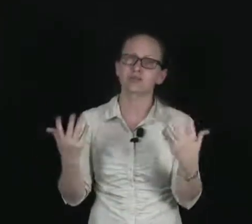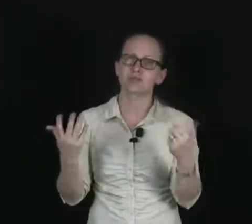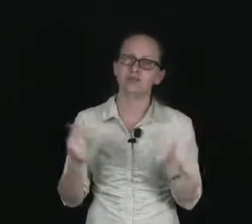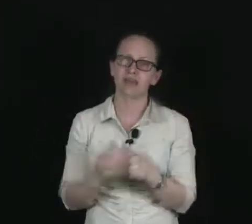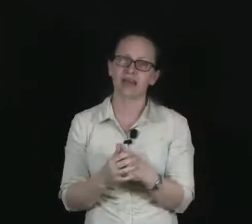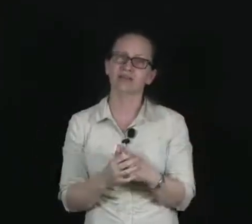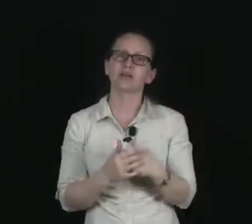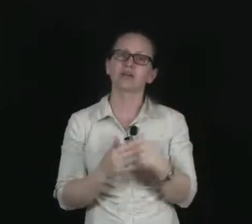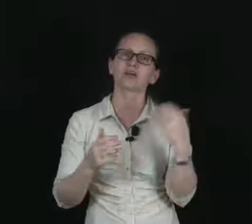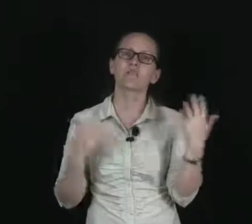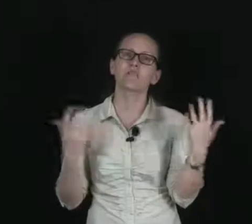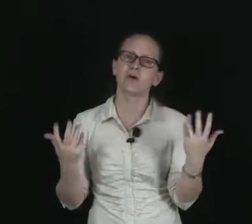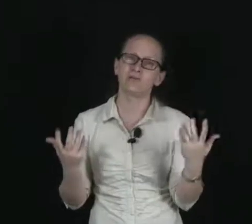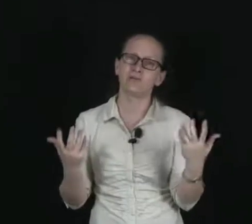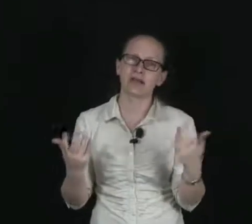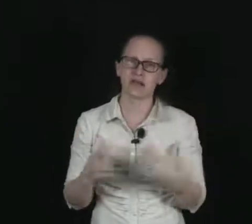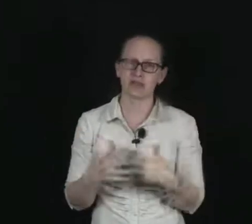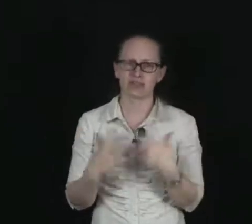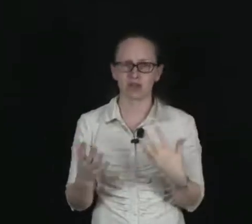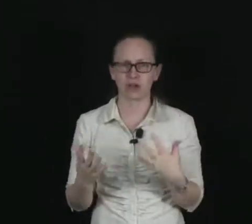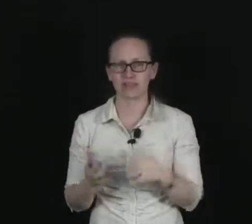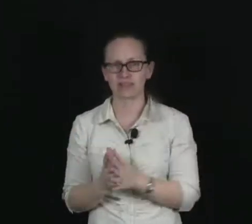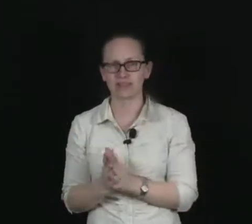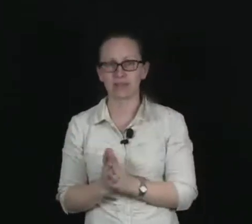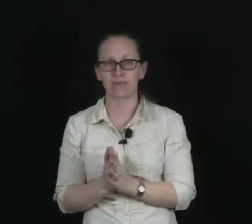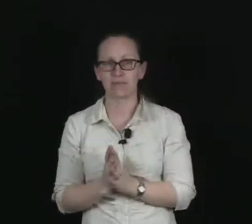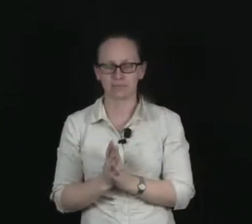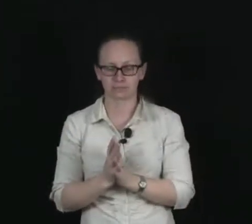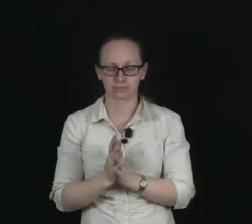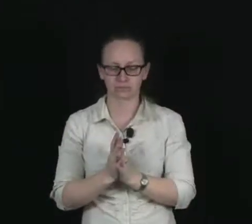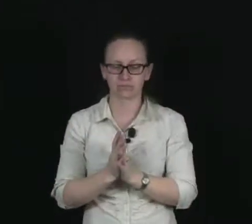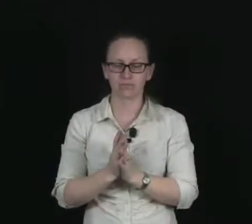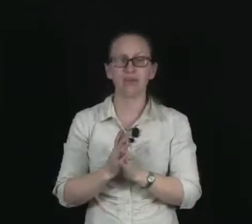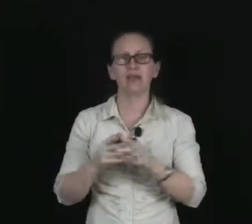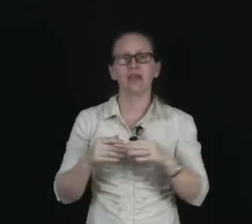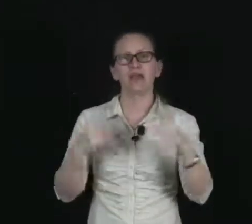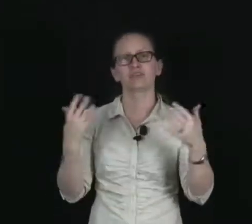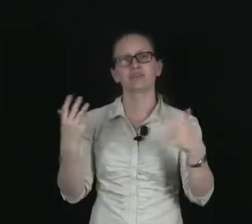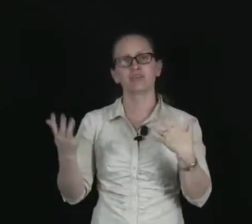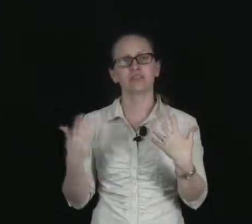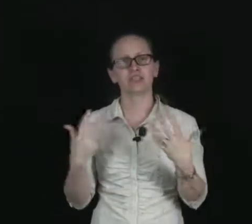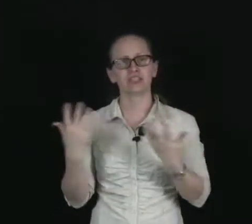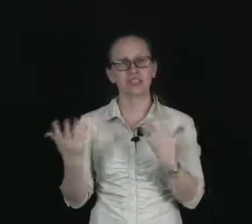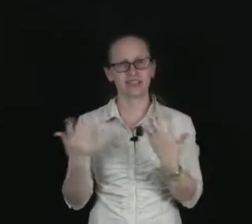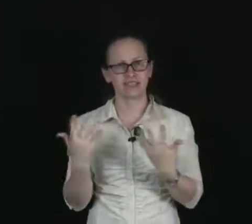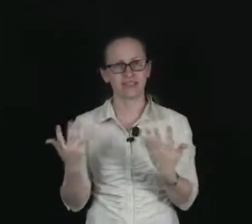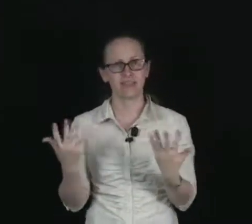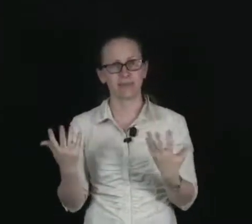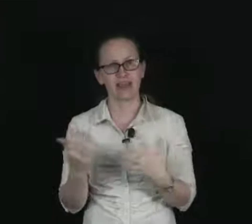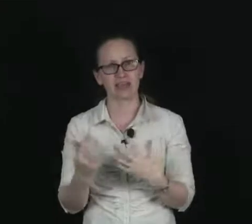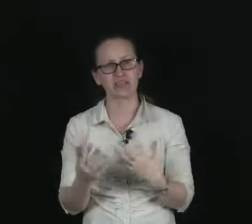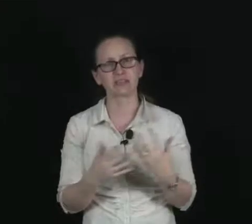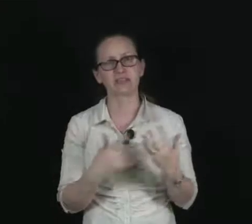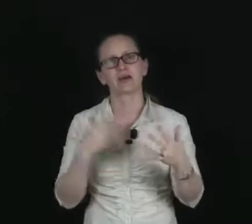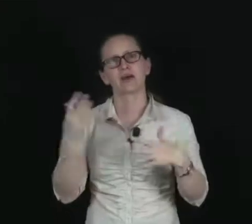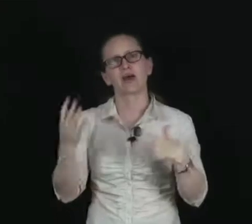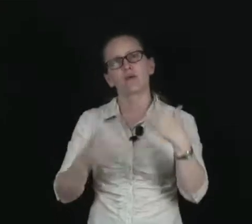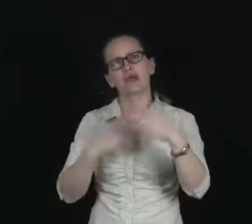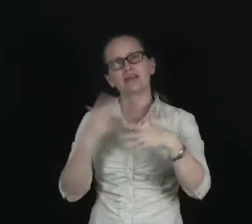want to look at. So bone marrow is a common example. And so this is injected into the patient. Wait